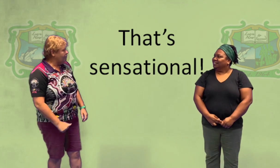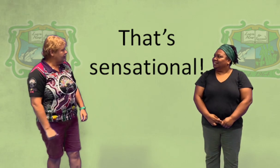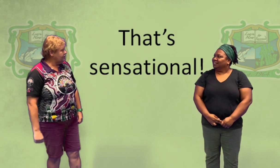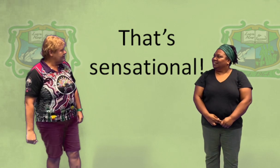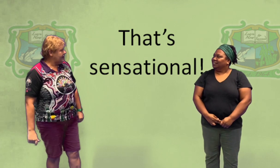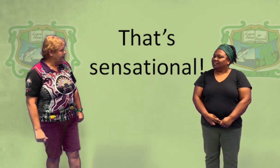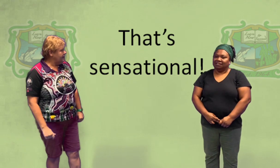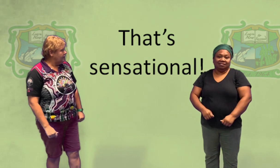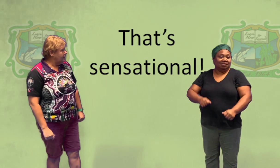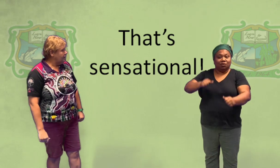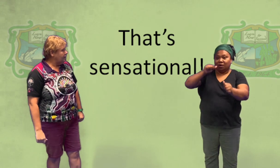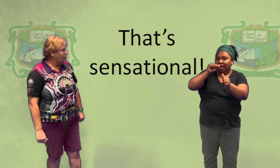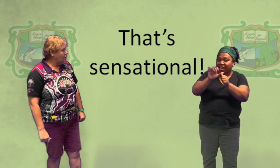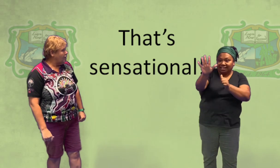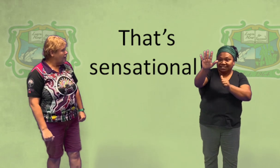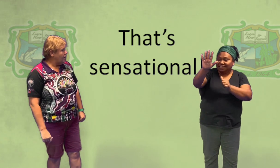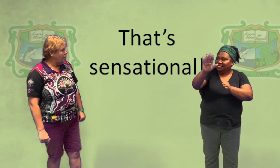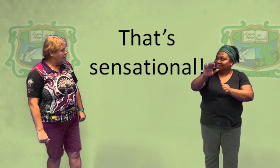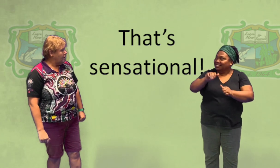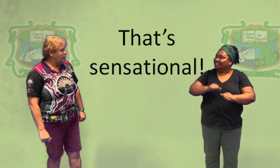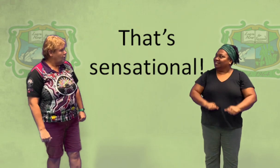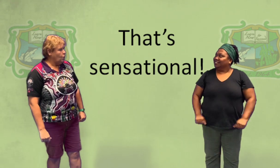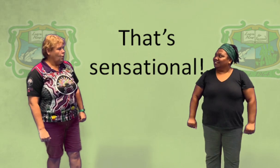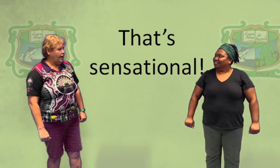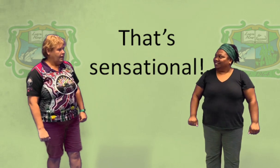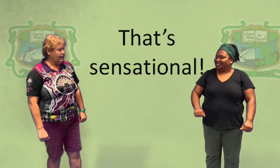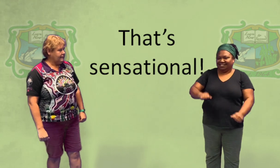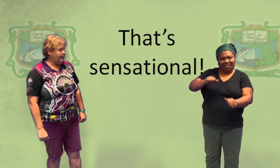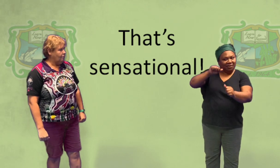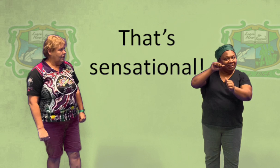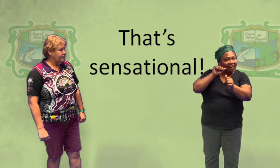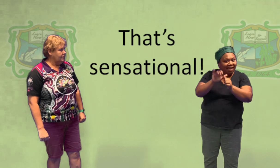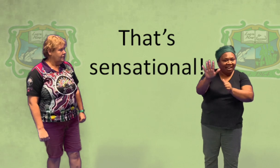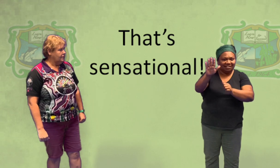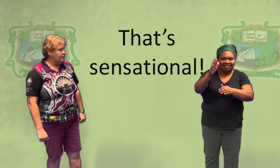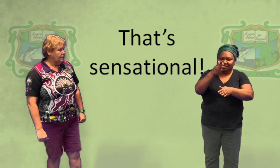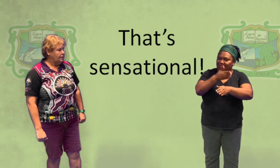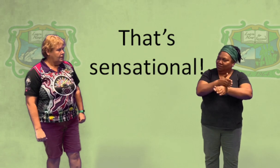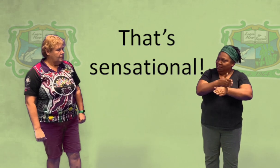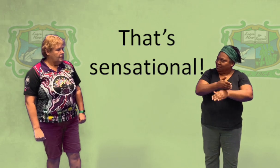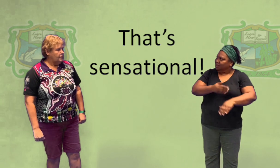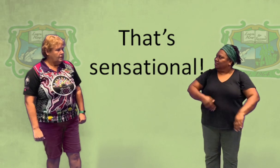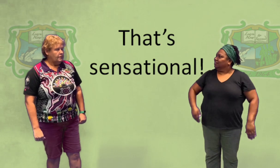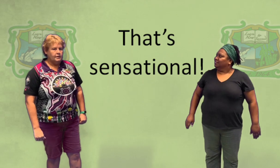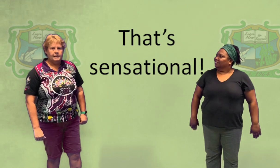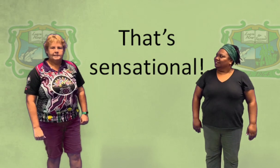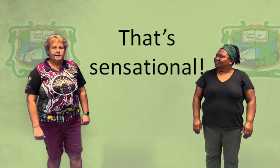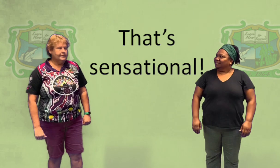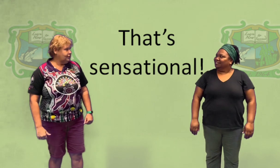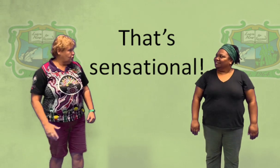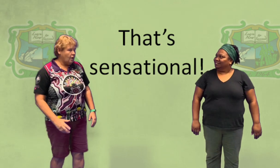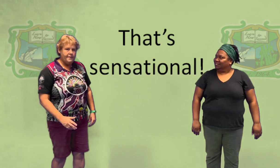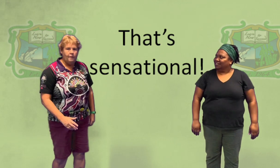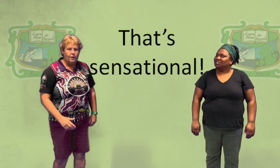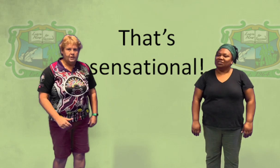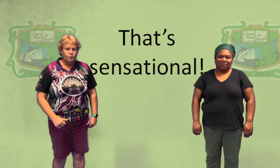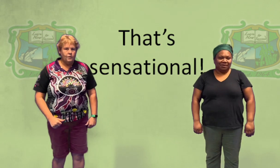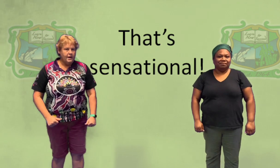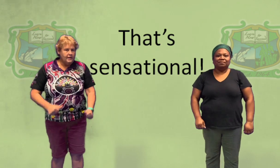one you said? Excellent. Oh, I like that one. Excellent work. Excellent. Let's try that one. you ready?